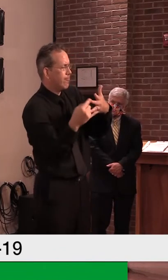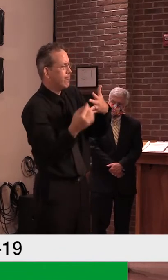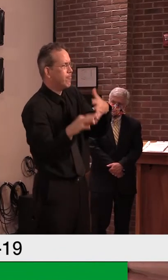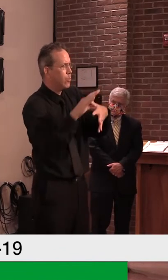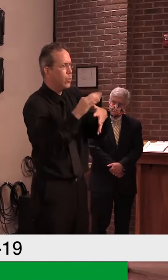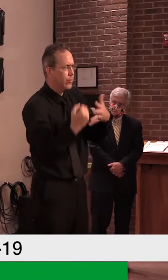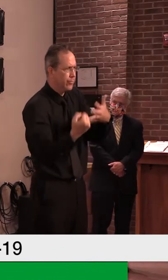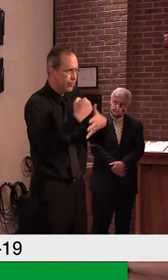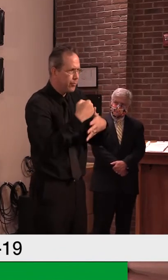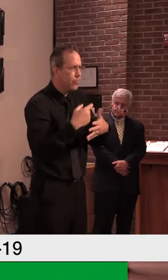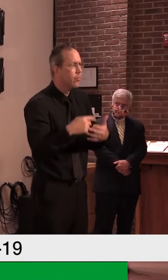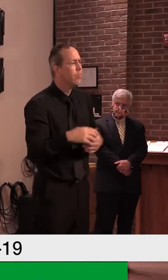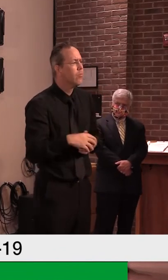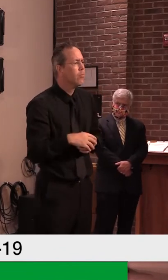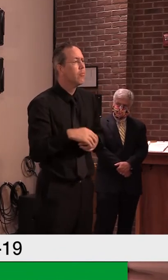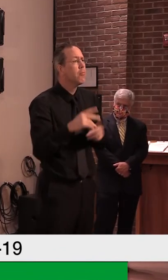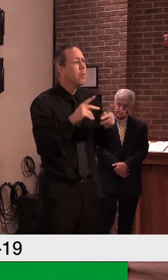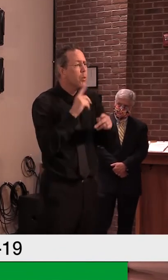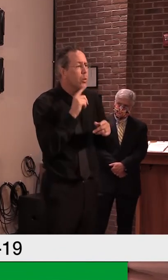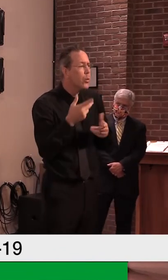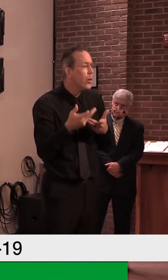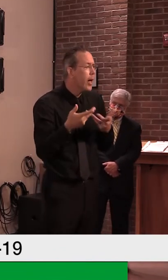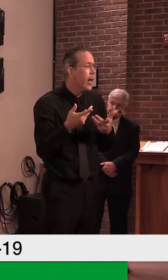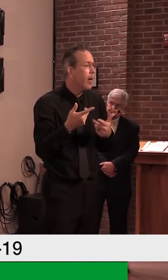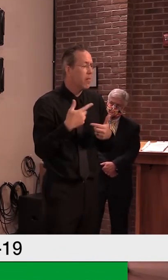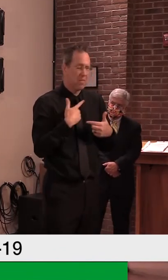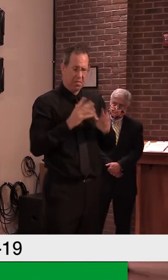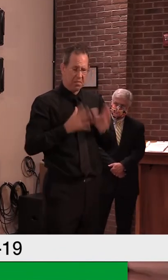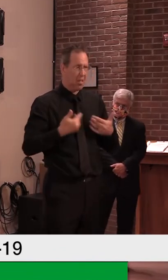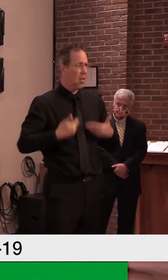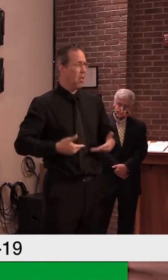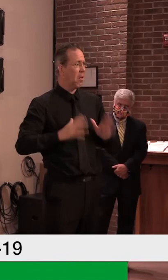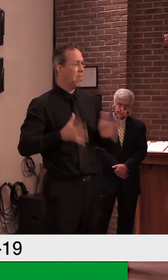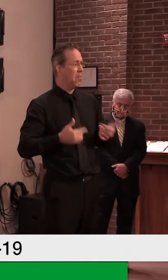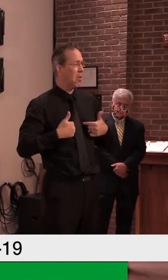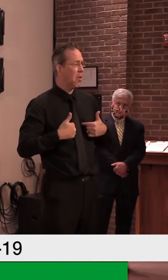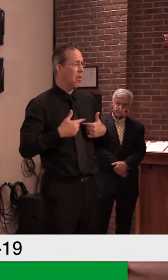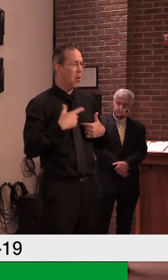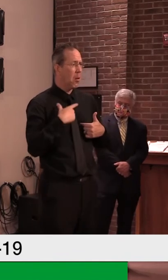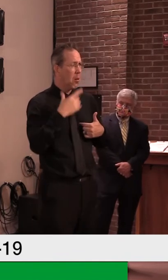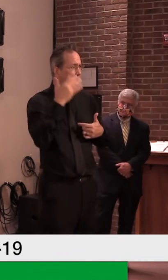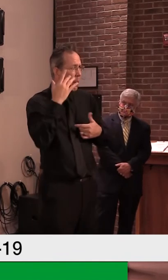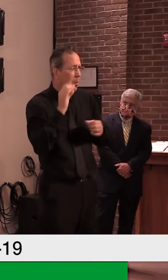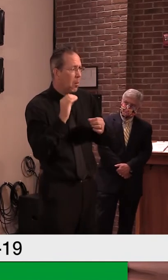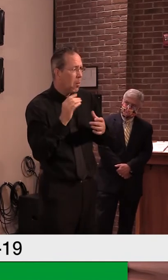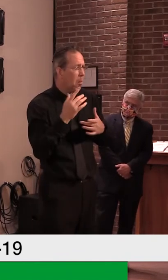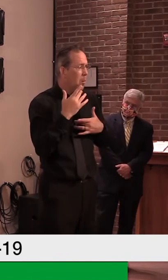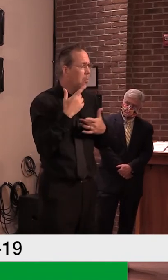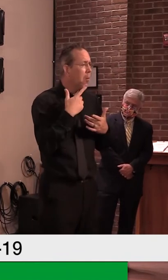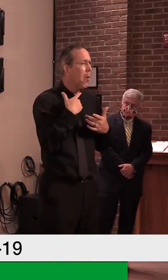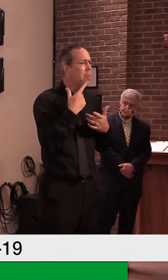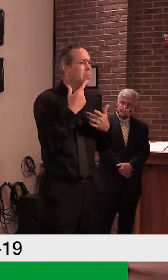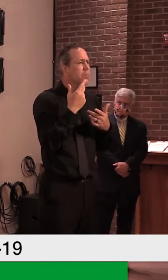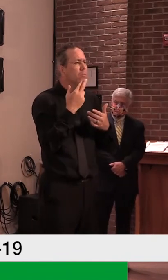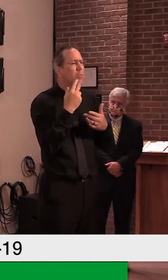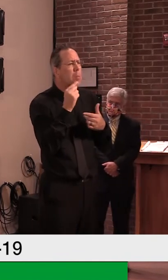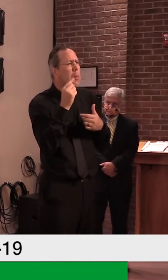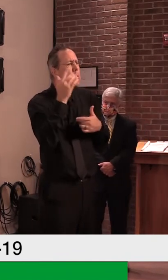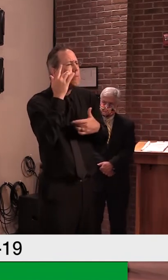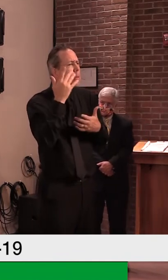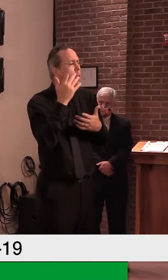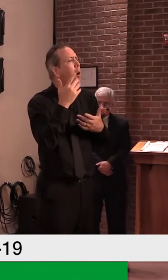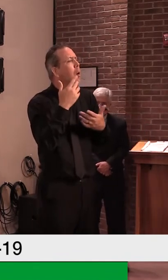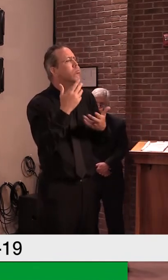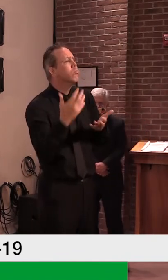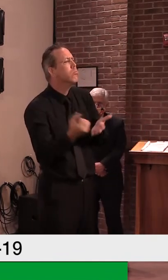asymptomatic Vermonters who have some reason that they need to be tested. Perhaps their interaction with the health care system